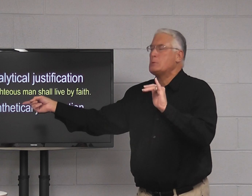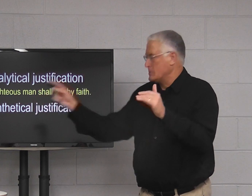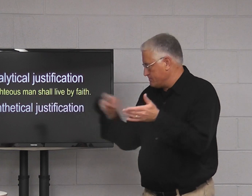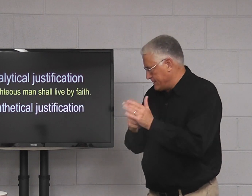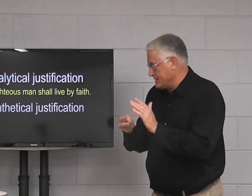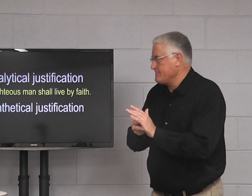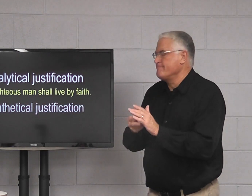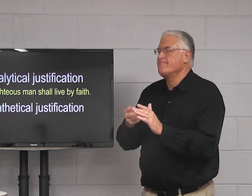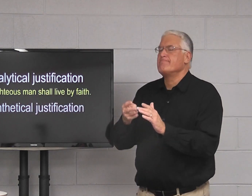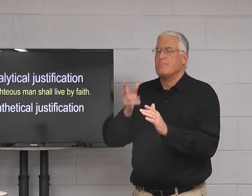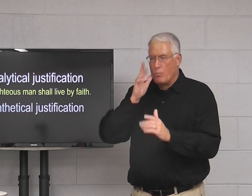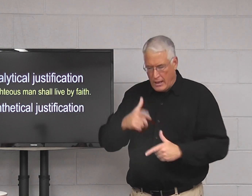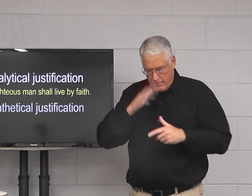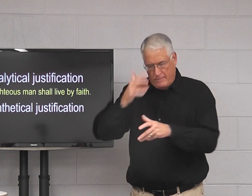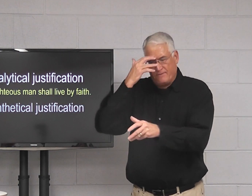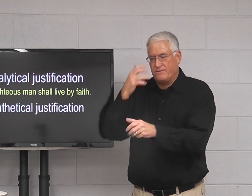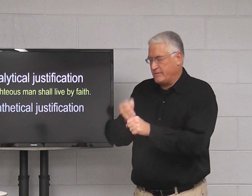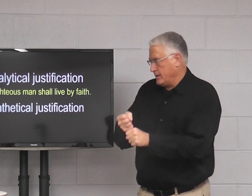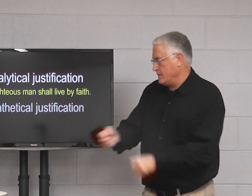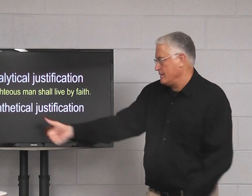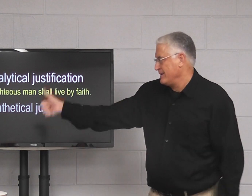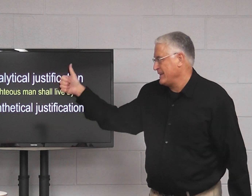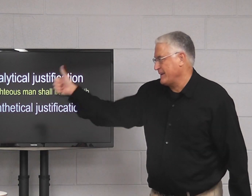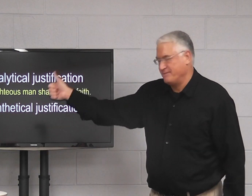Oh, yeah, that means they'll live by faith.